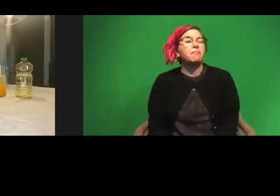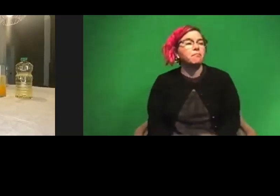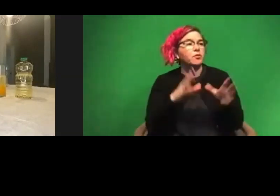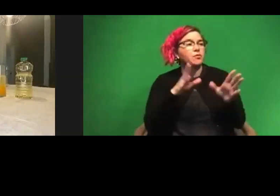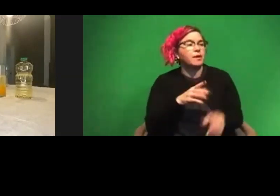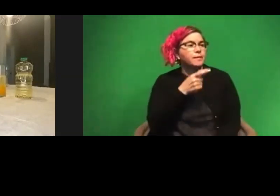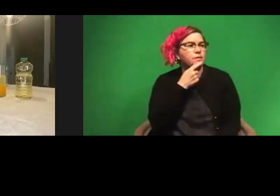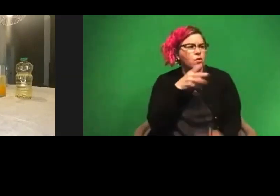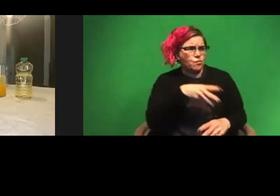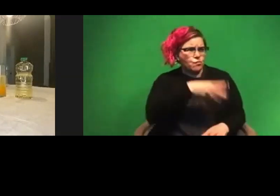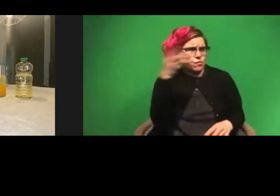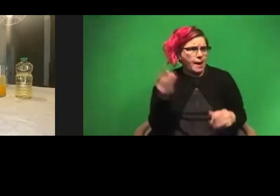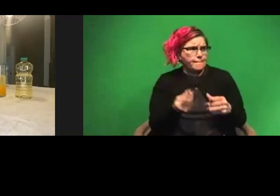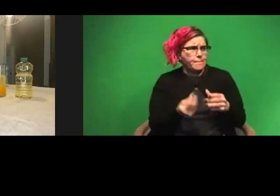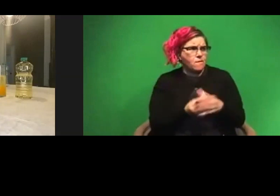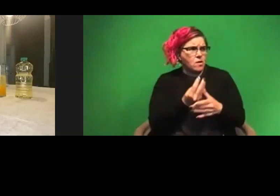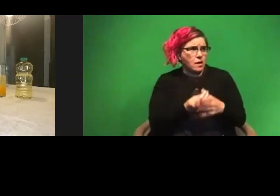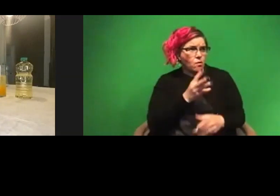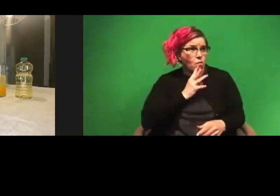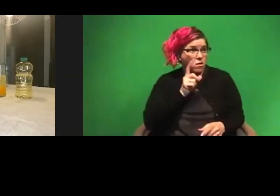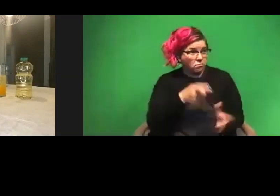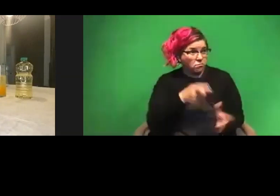the rainbow volcano, does the water have to be cold?